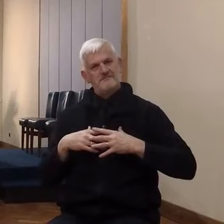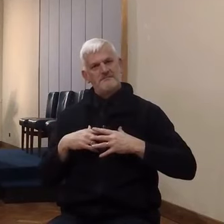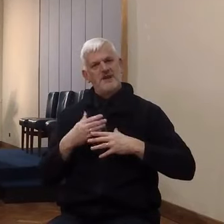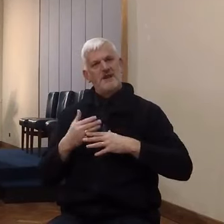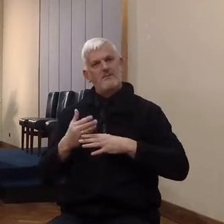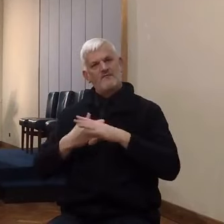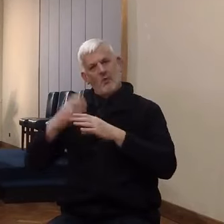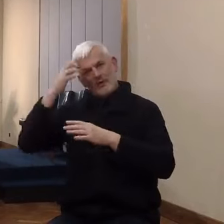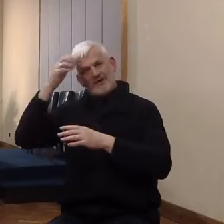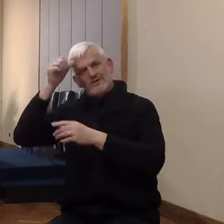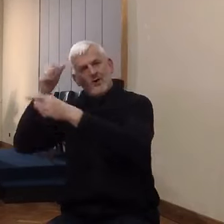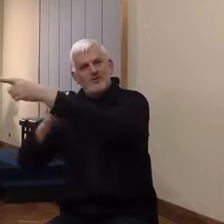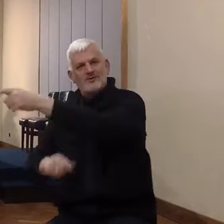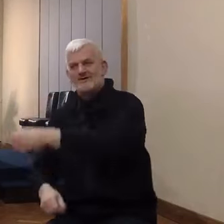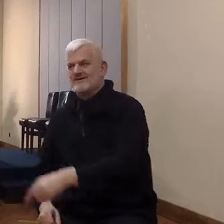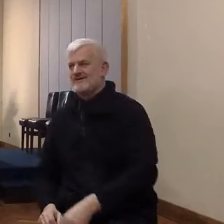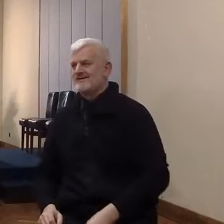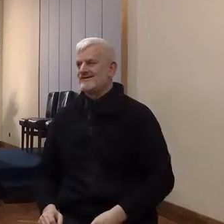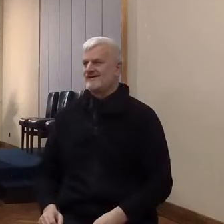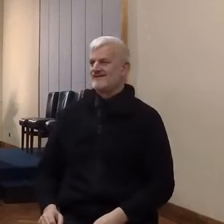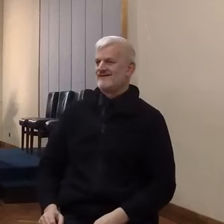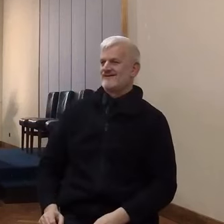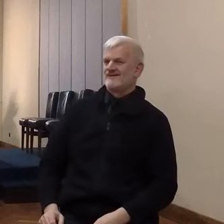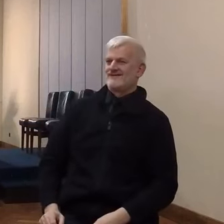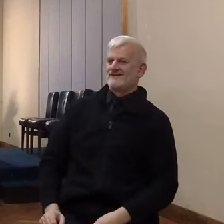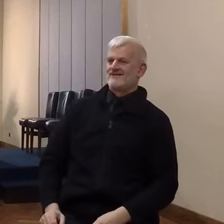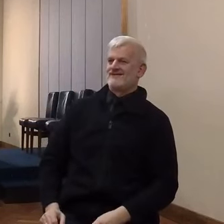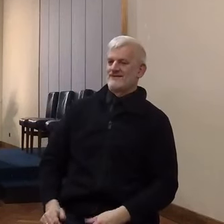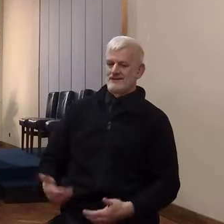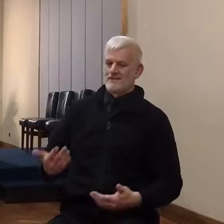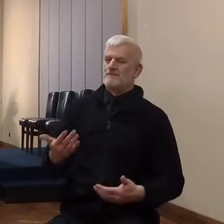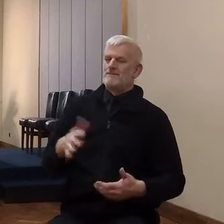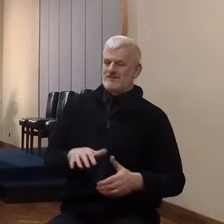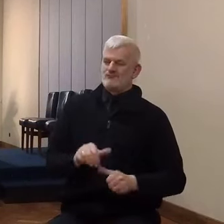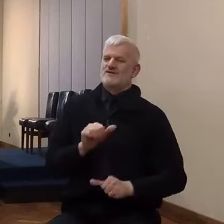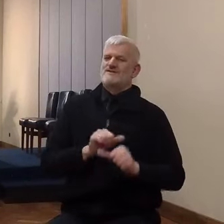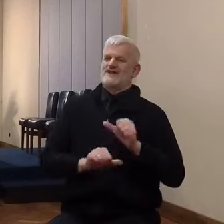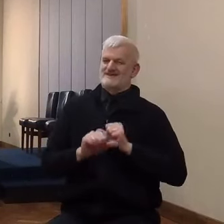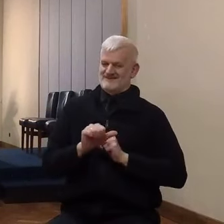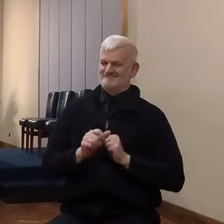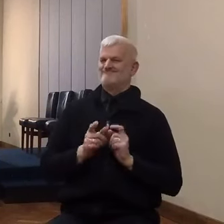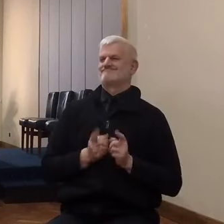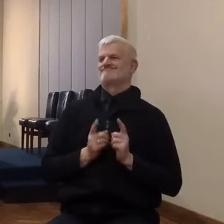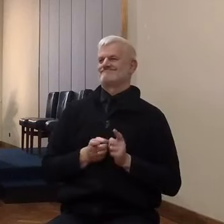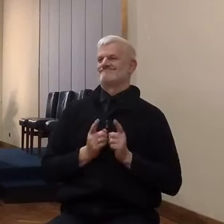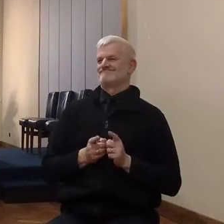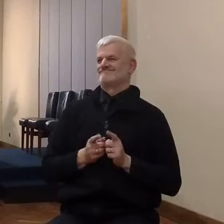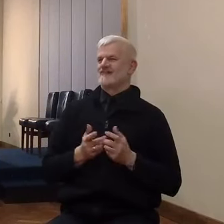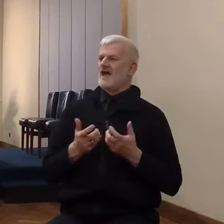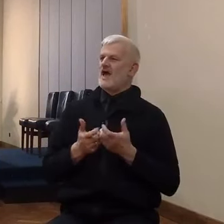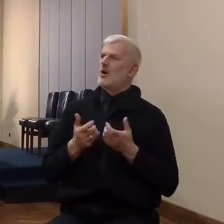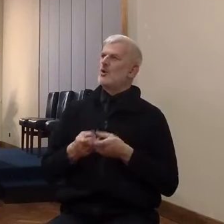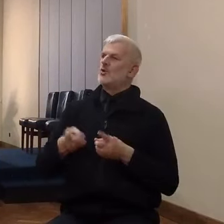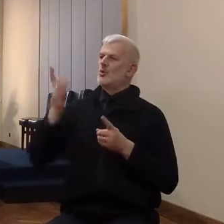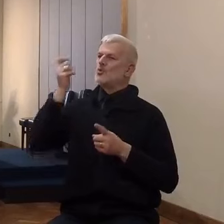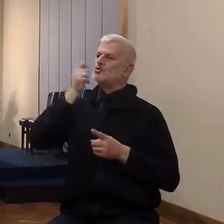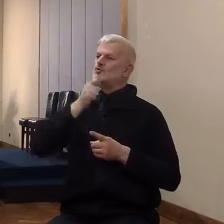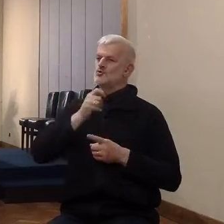So they were protected from the outset by the most bungalow inefficient watch imaginable.